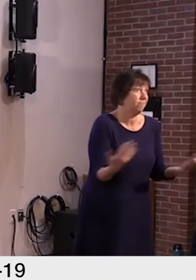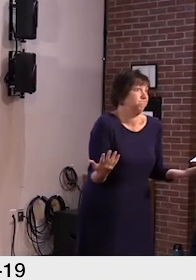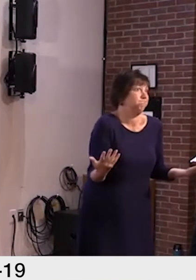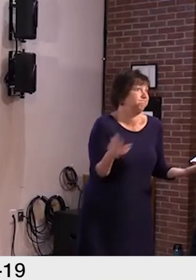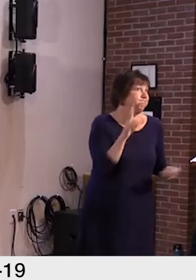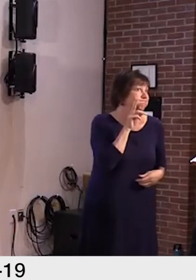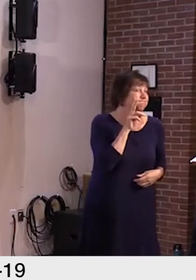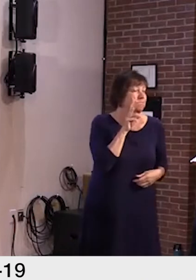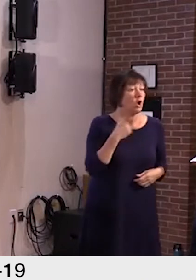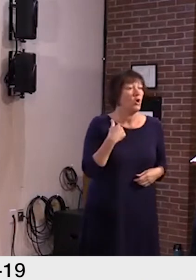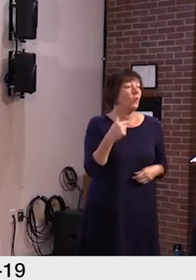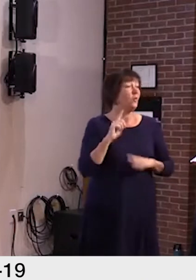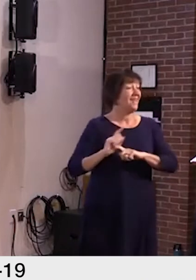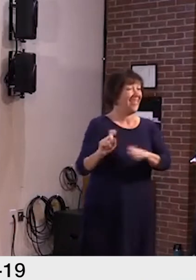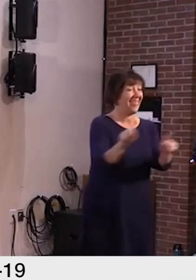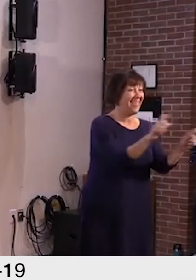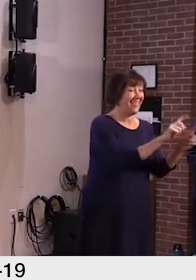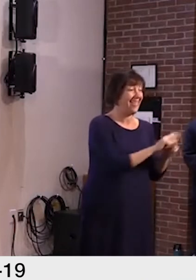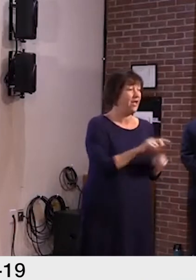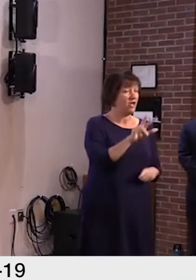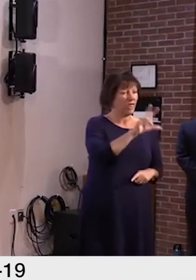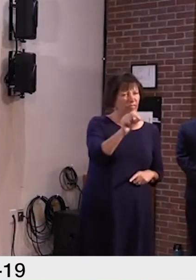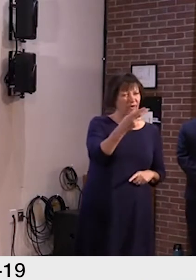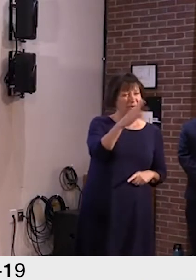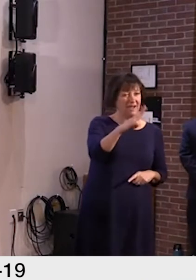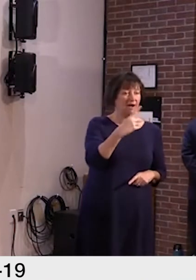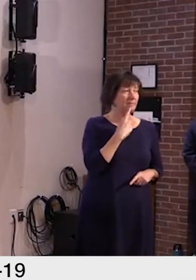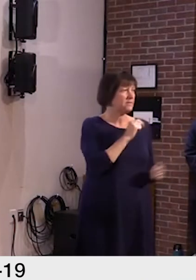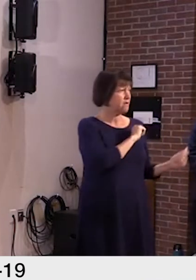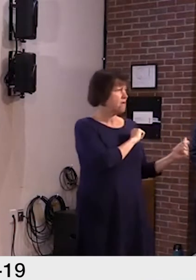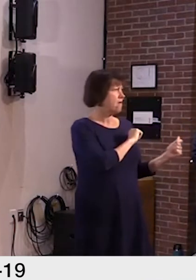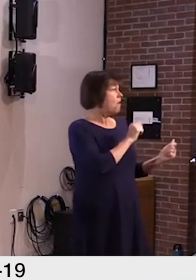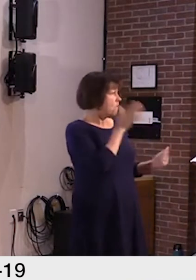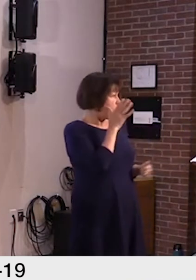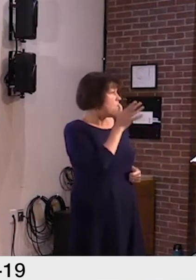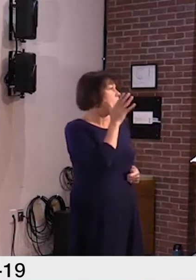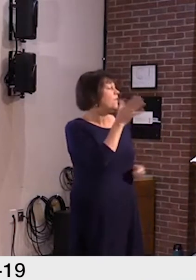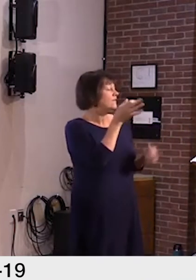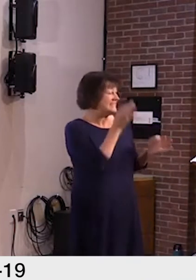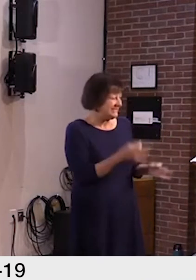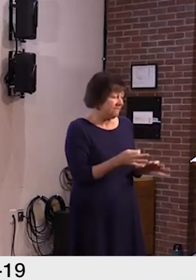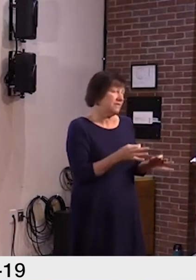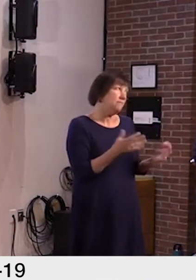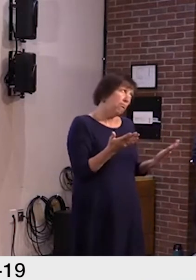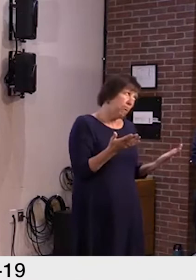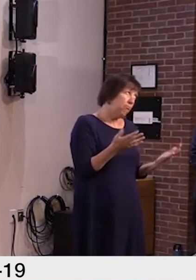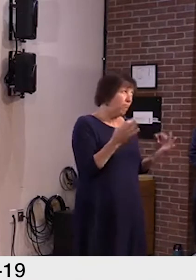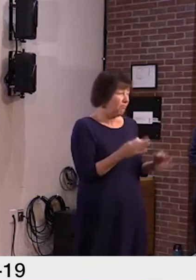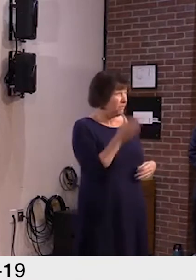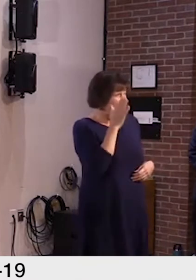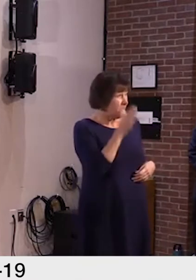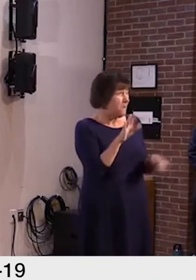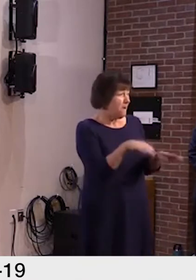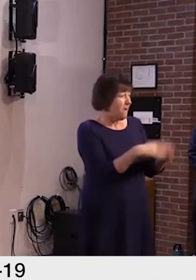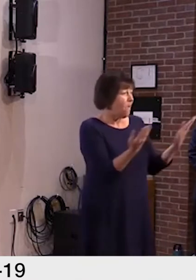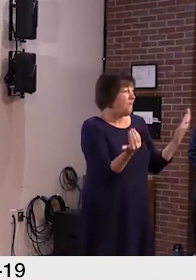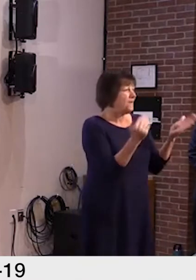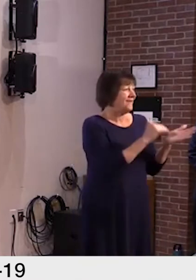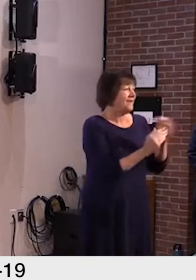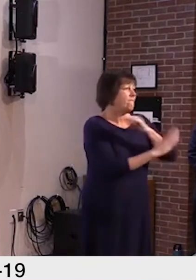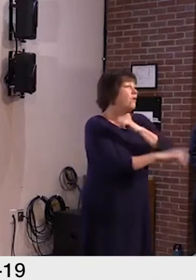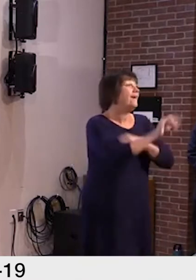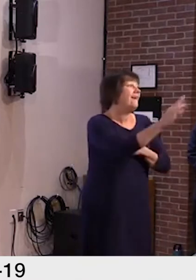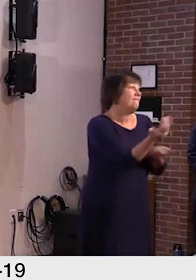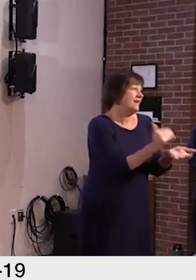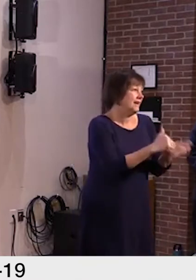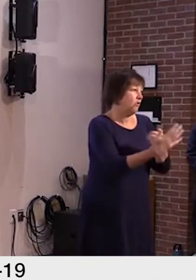the hubs this week in a survey that every single one of them said that they expected to most definitely or most likely be able to reopen later in the fall if they